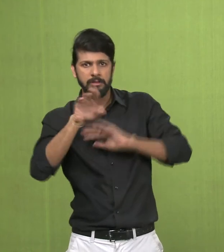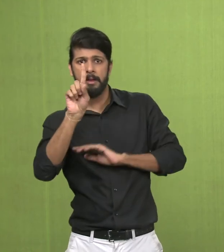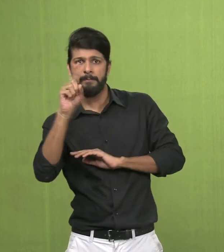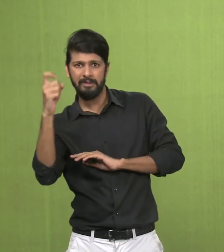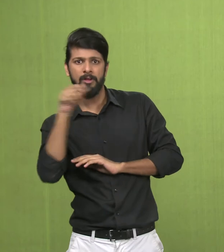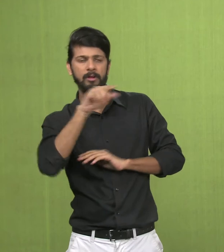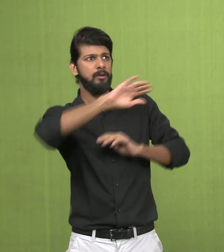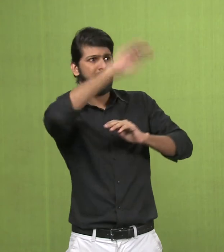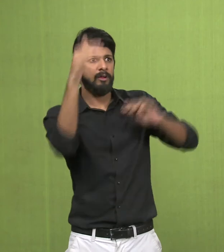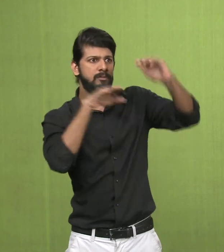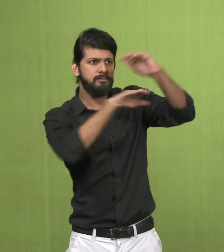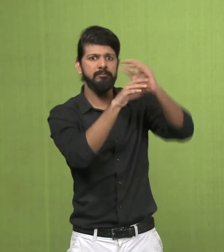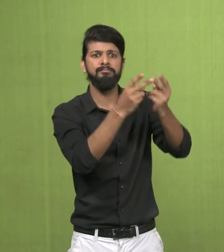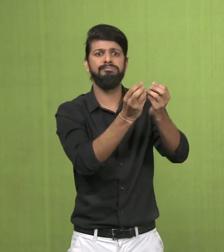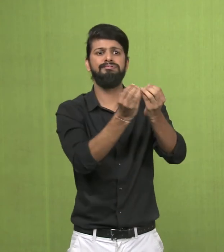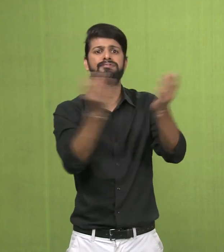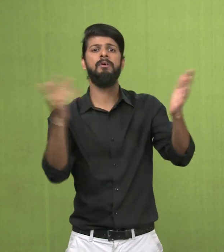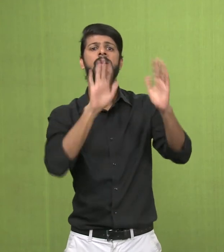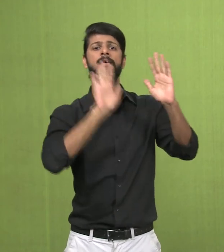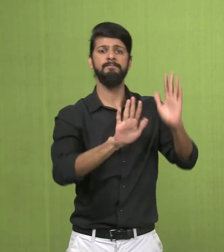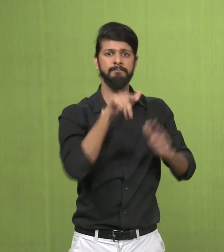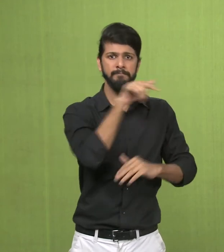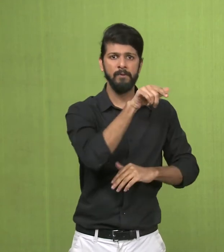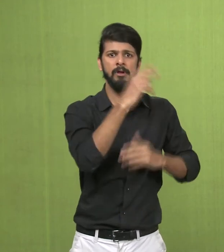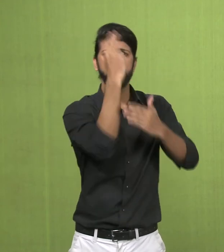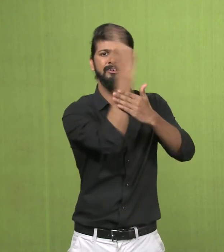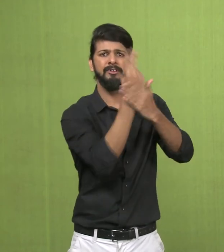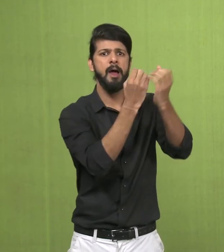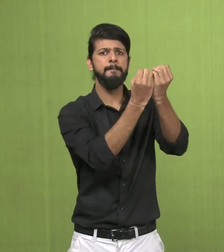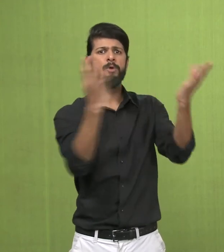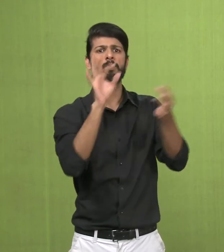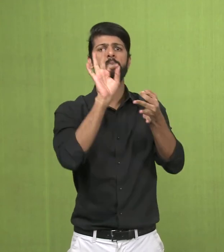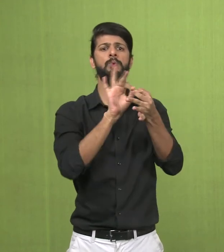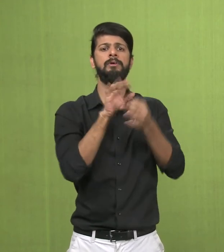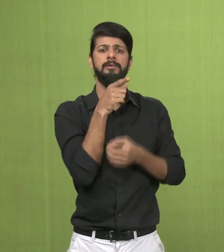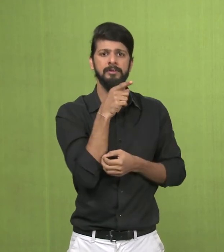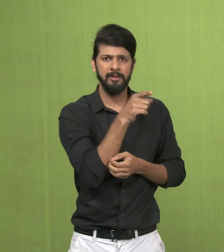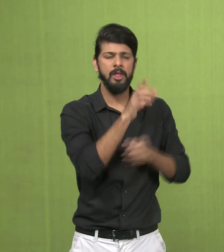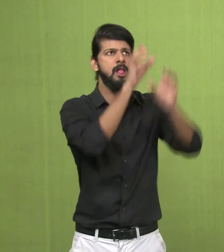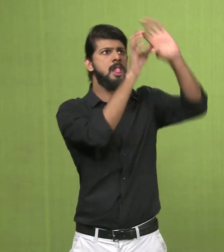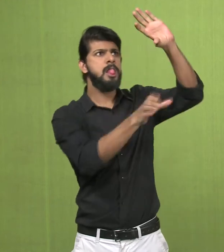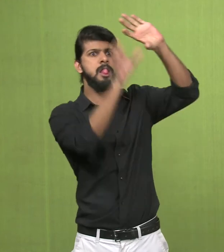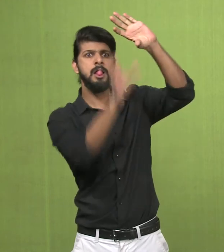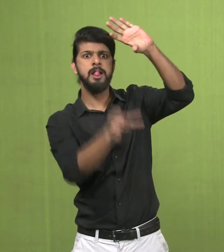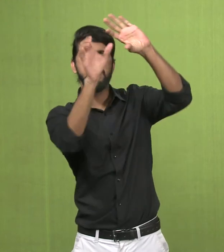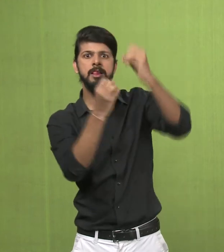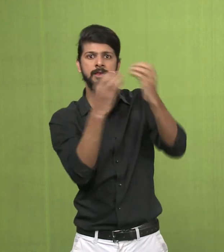and 17 and these paintings were done somewhere in the fifth century.